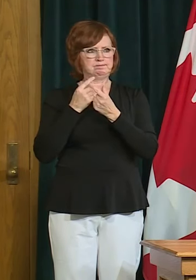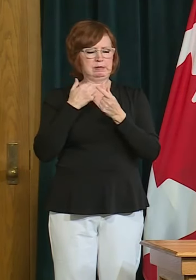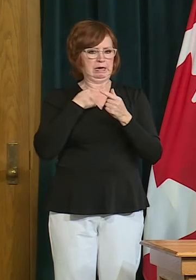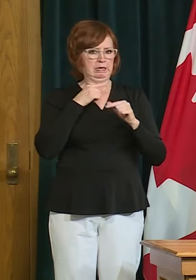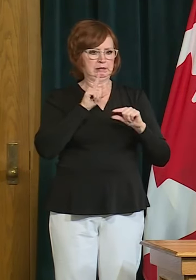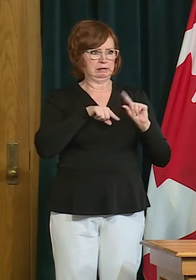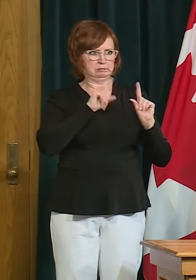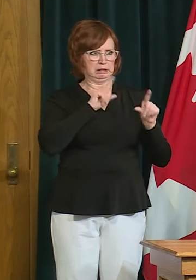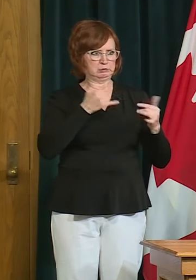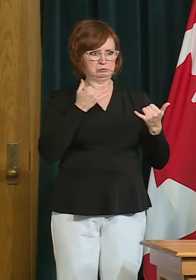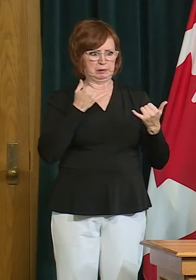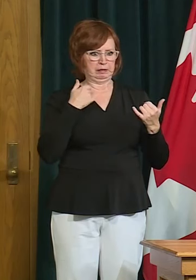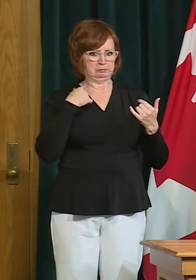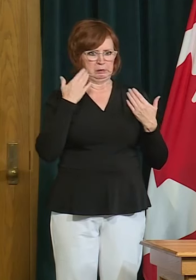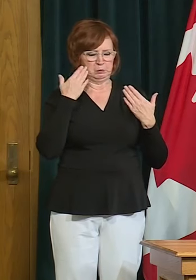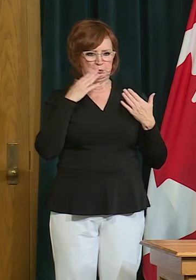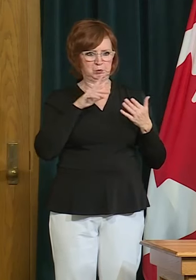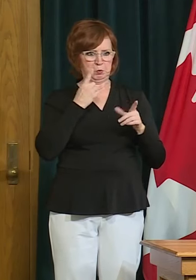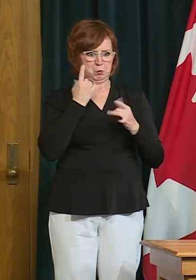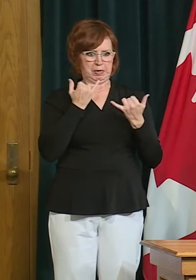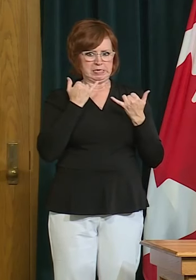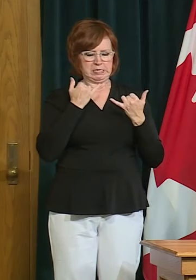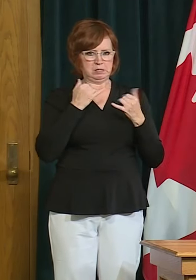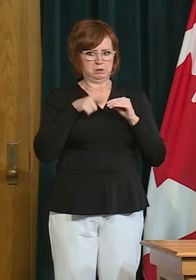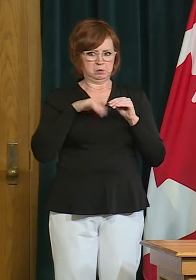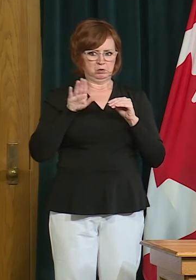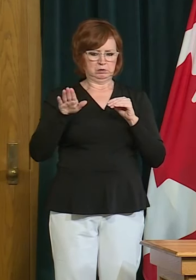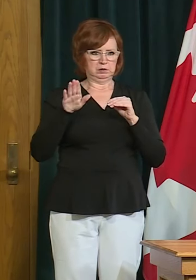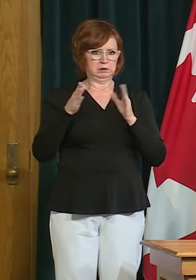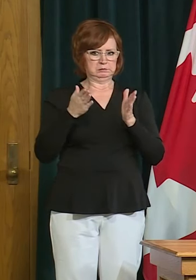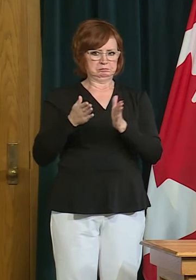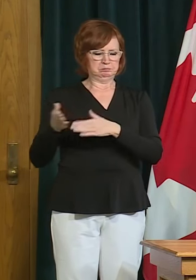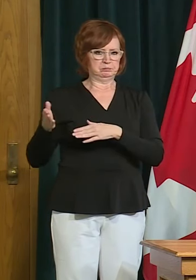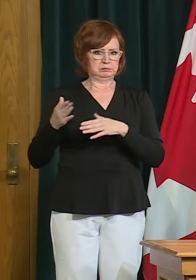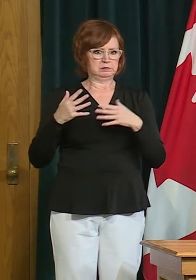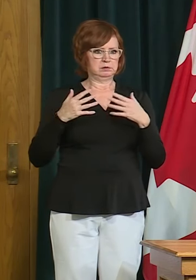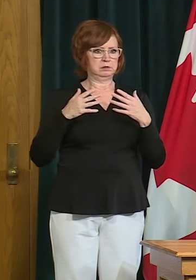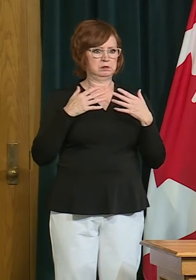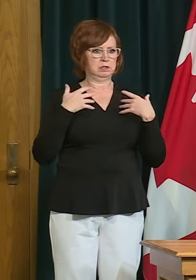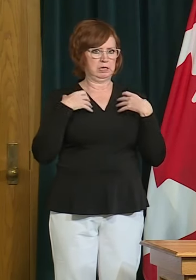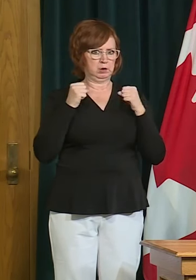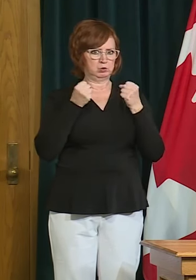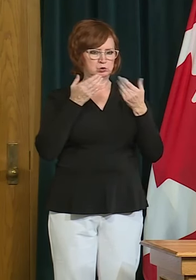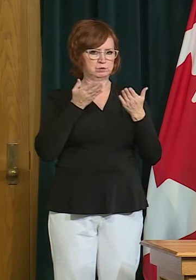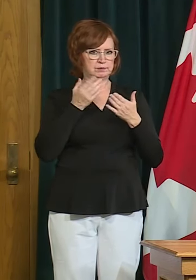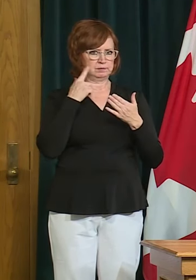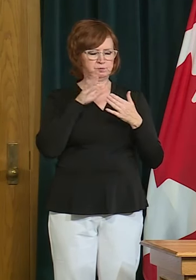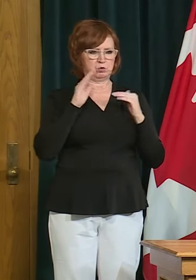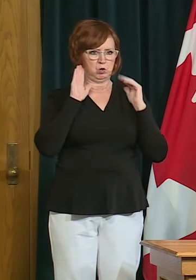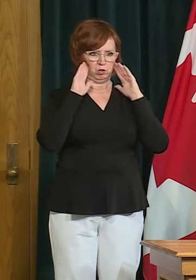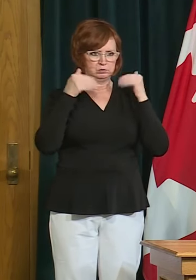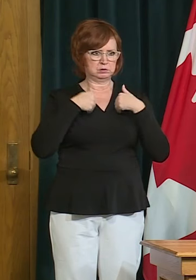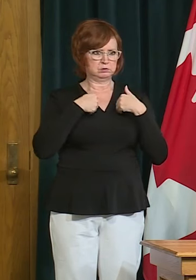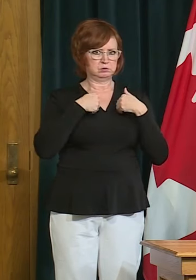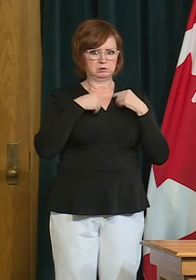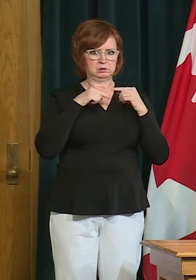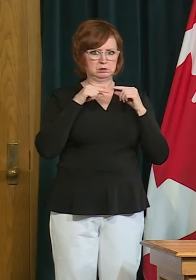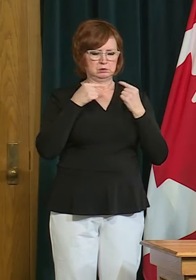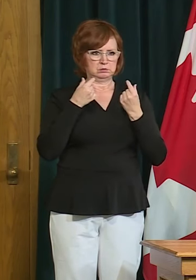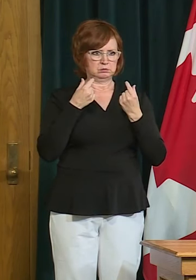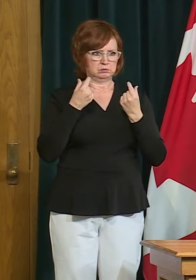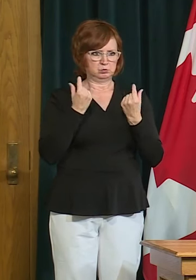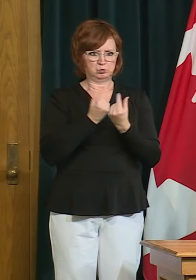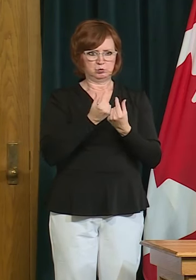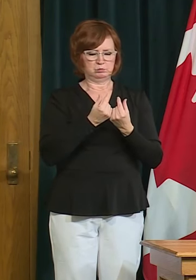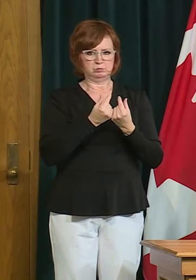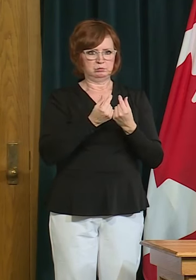have the answer in front of me with respect to the um the health care services uh that are being offered but we we can follow up and provide you